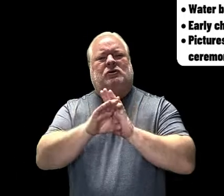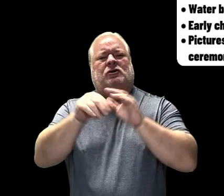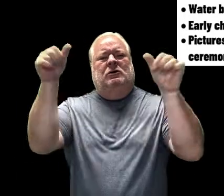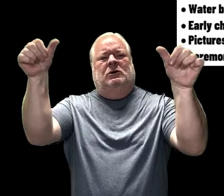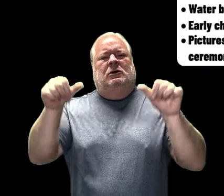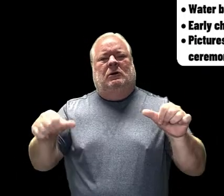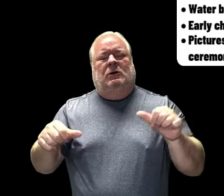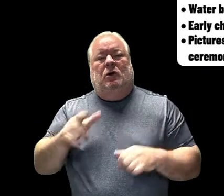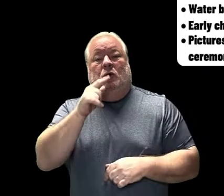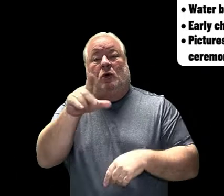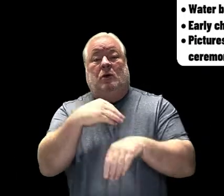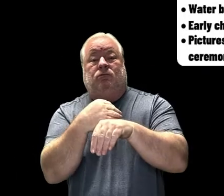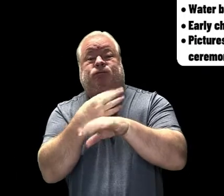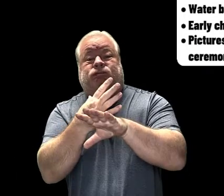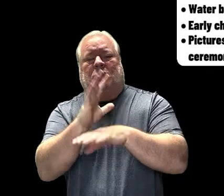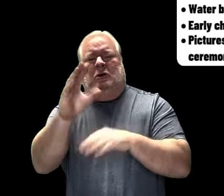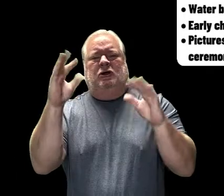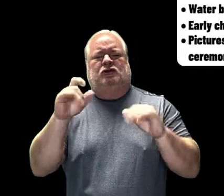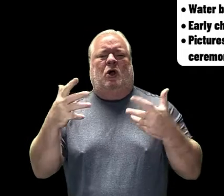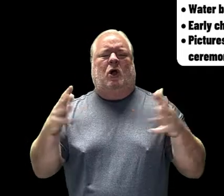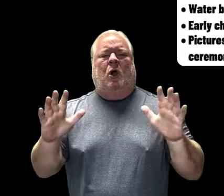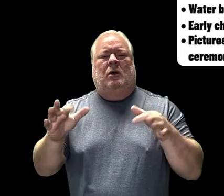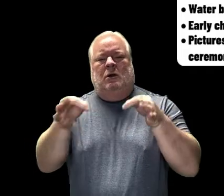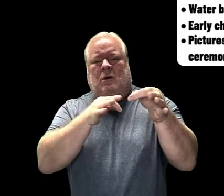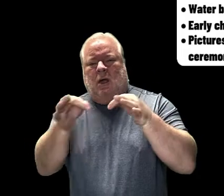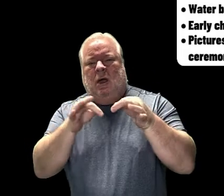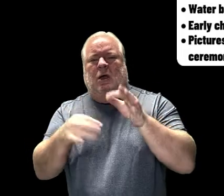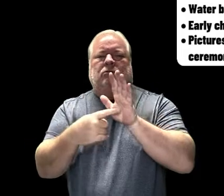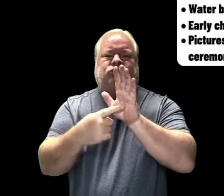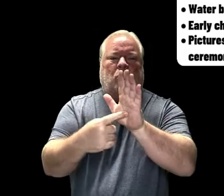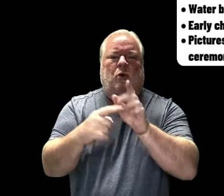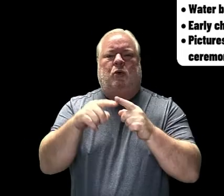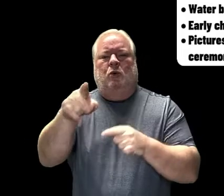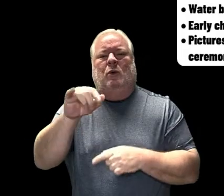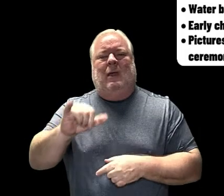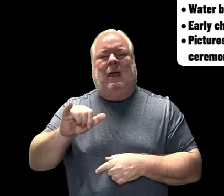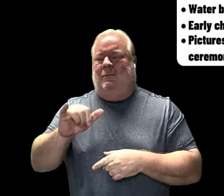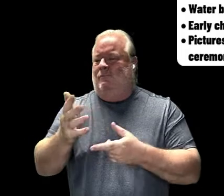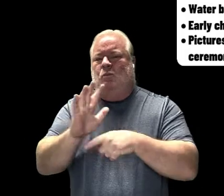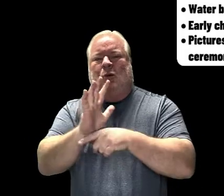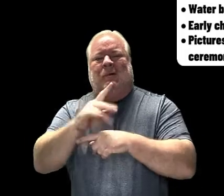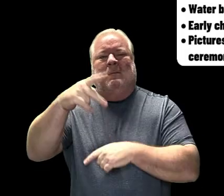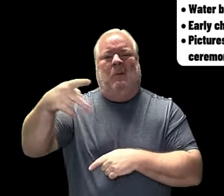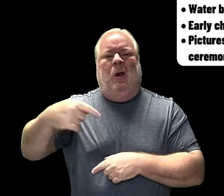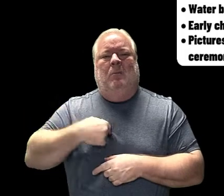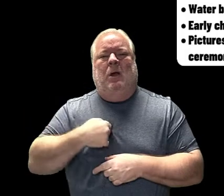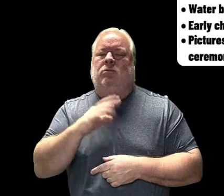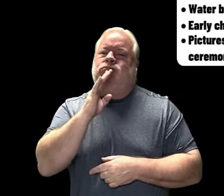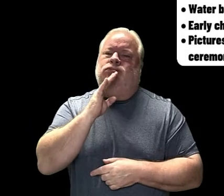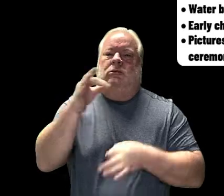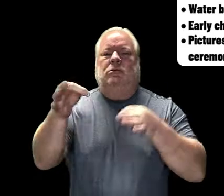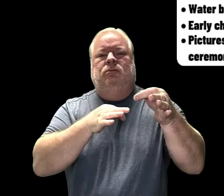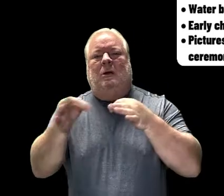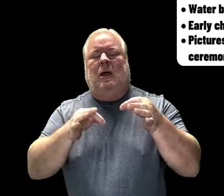If you're a distance learning scholar, your teacher should have presented to you the PowerPoint of what is